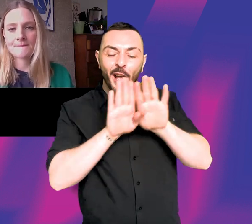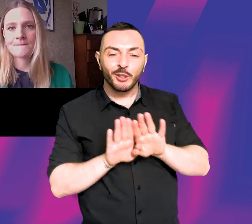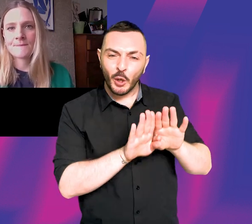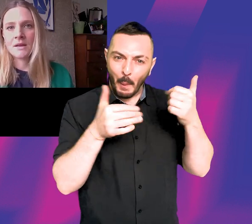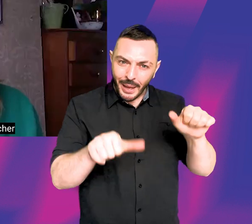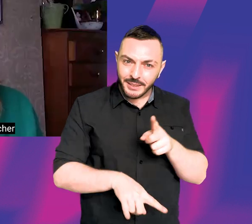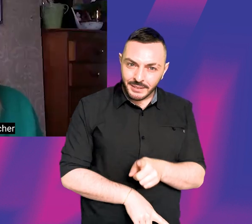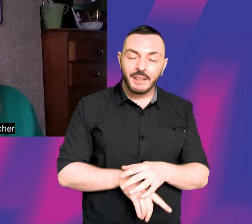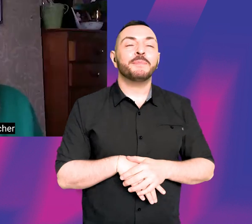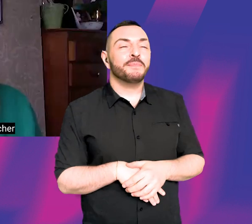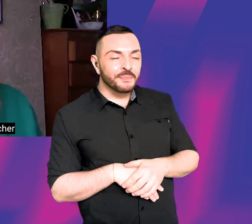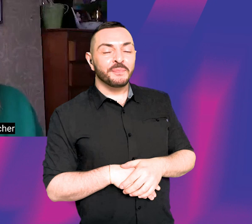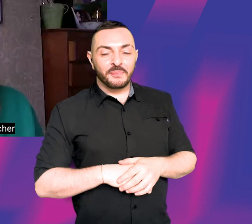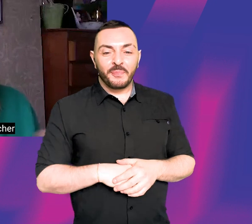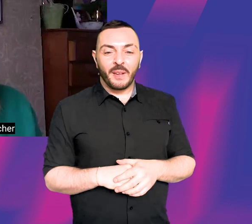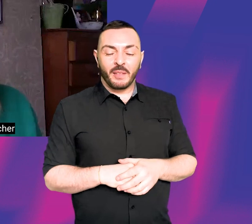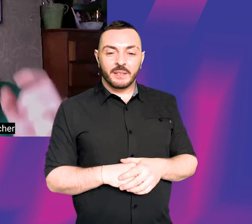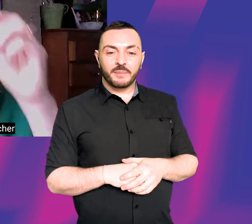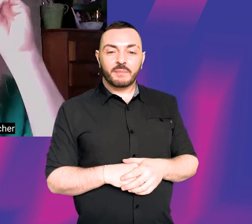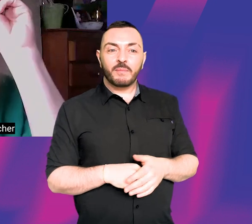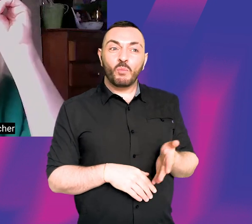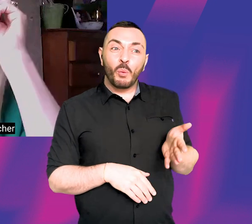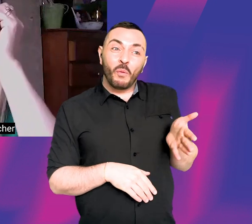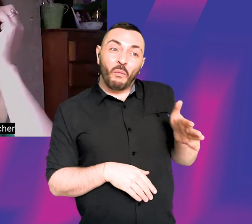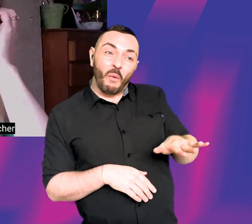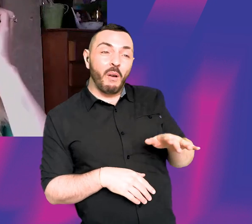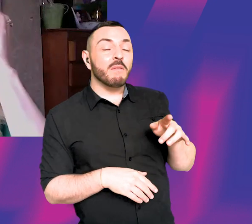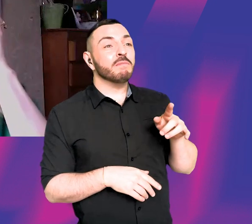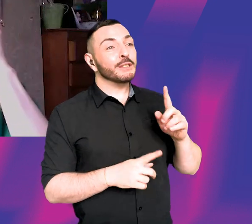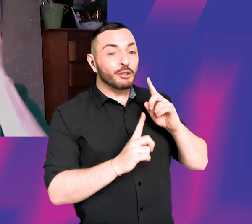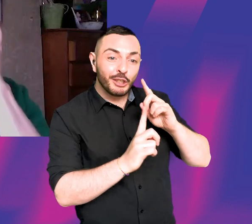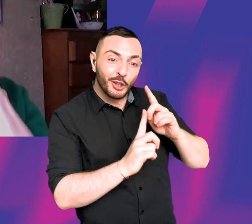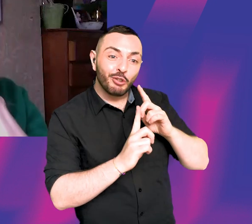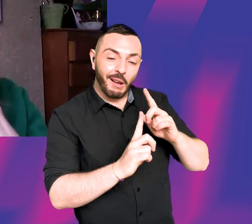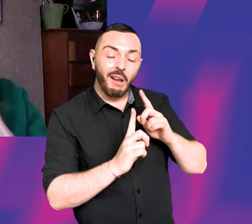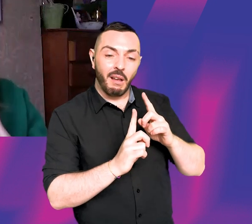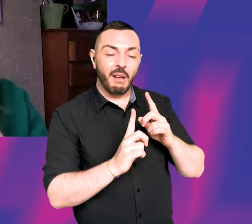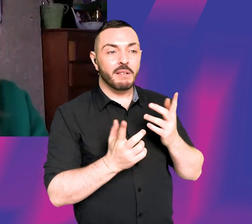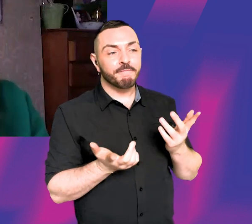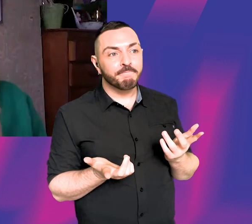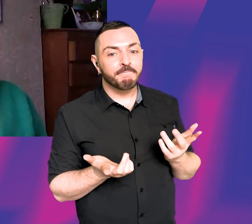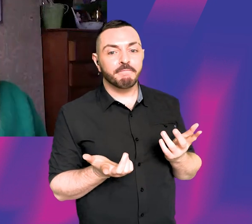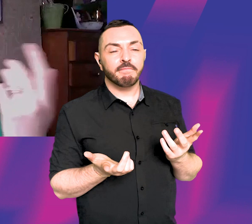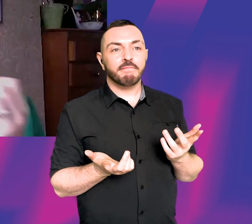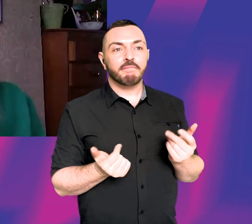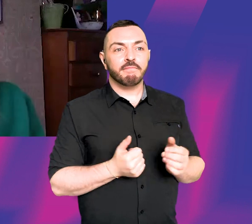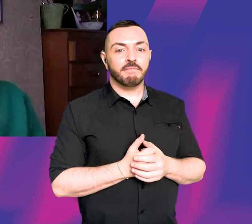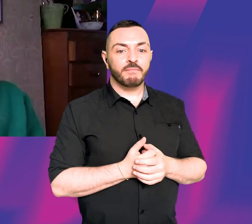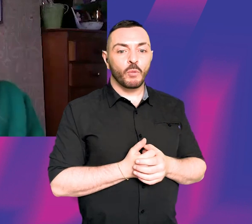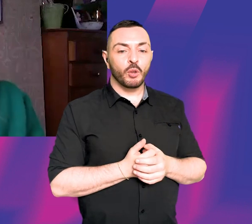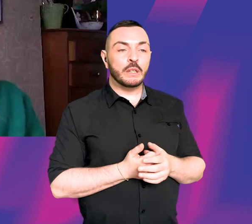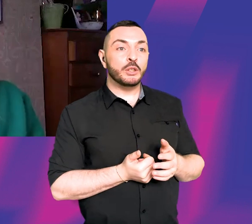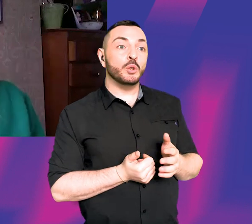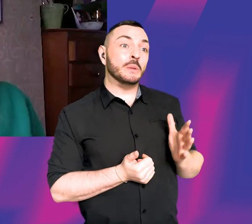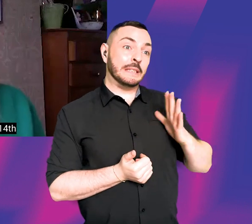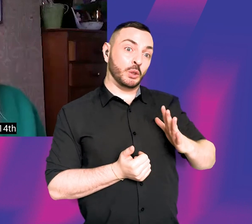that come about? So that was a continuation of this teacher that I had, because you can't audition to enter